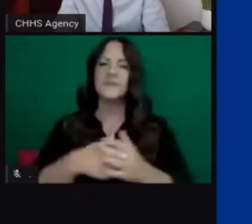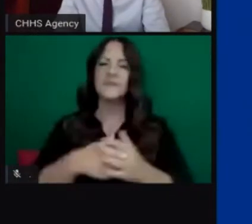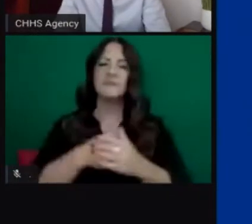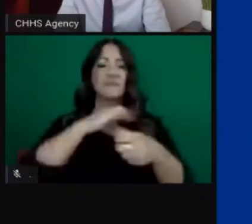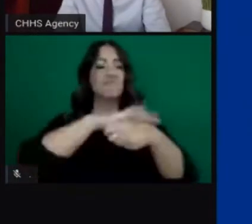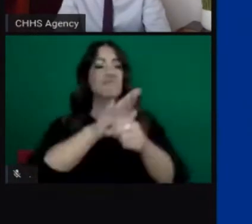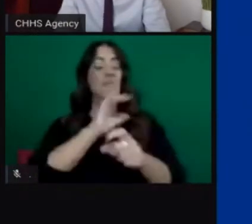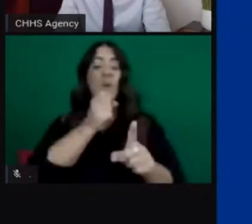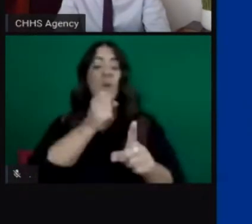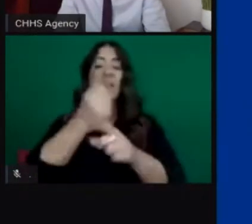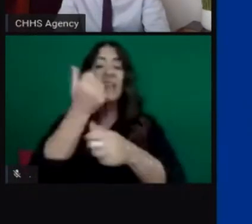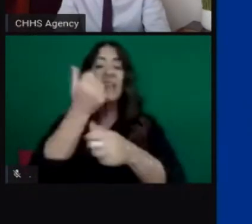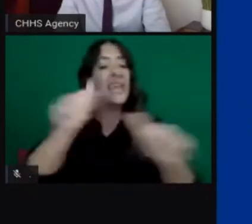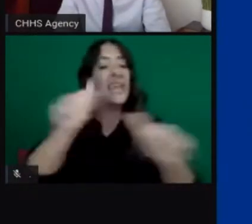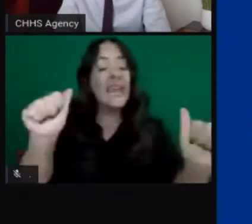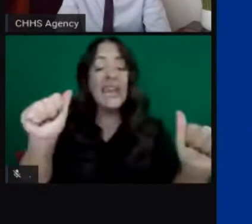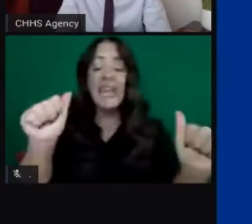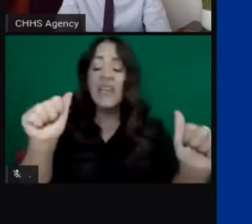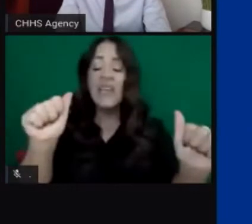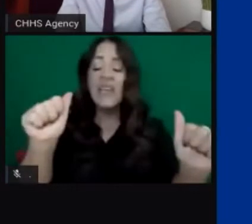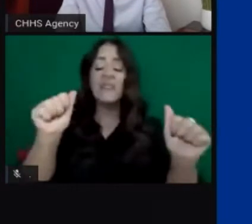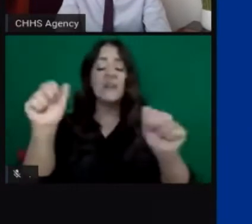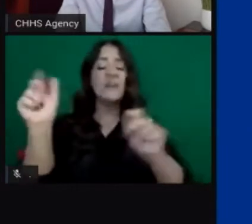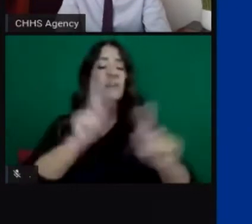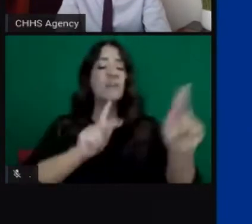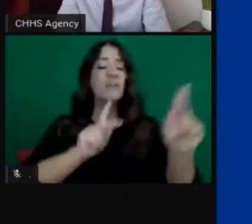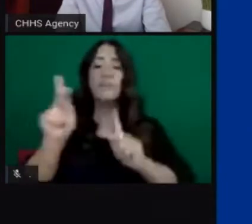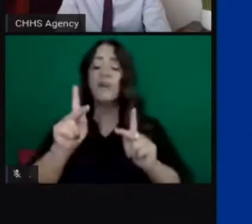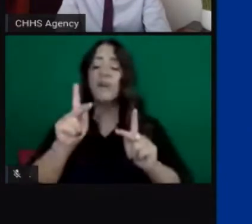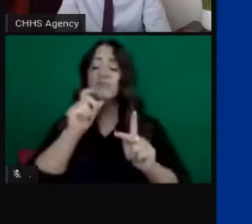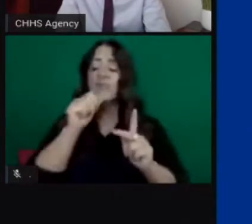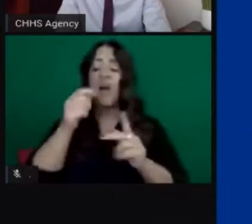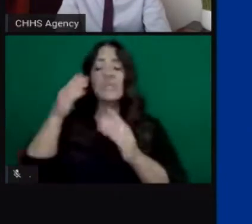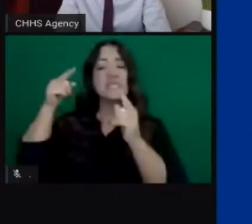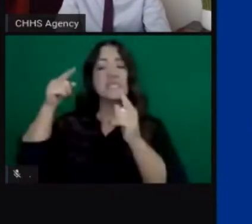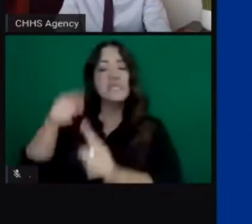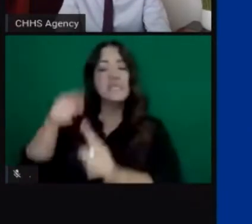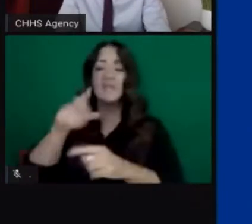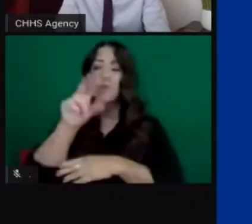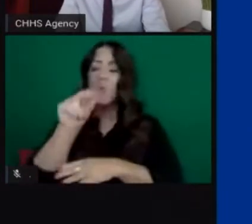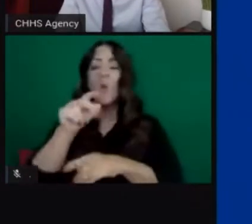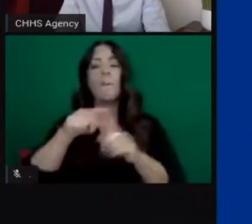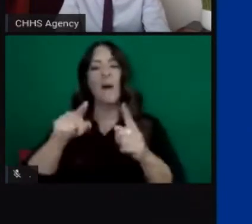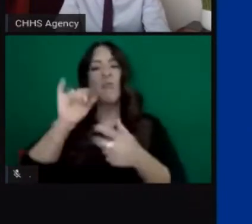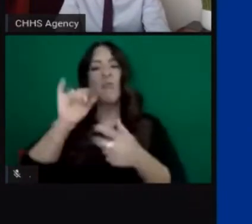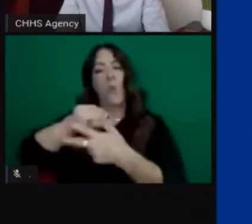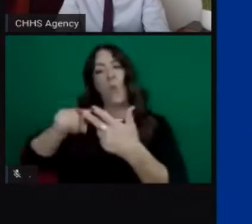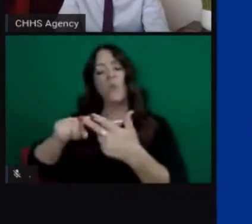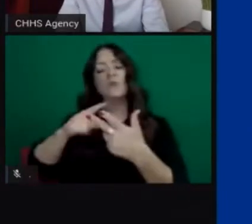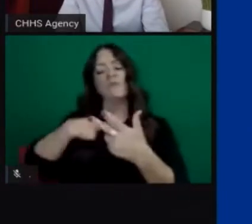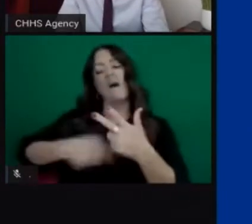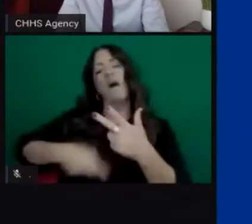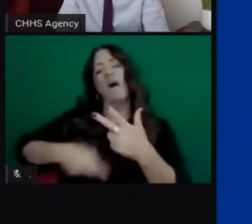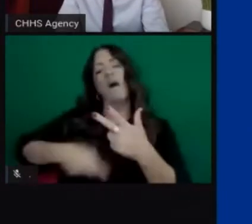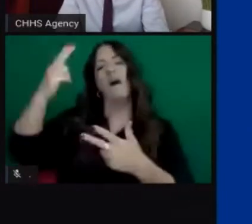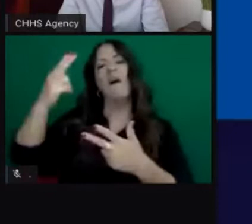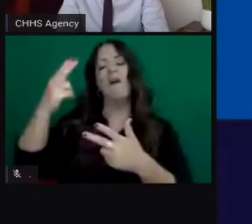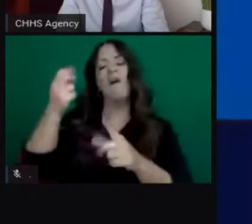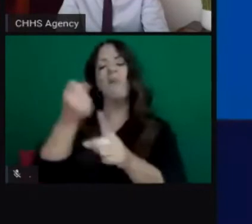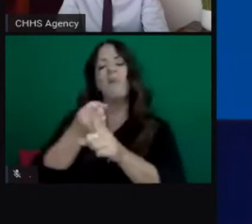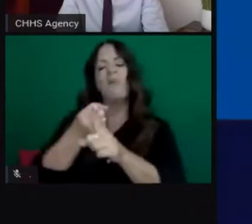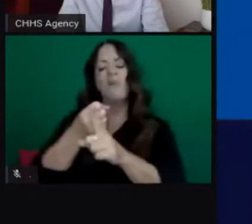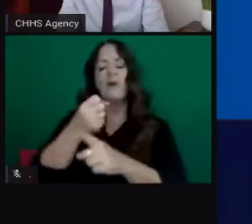affinity uh and higher infection rates among some of our uh communities of color across the state